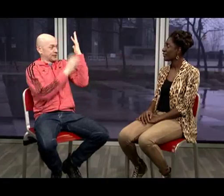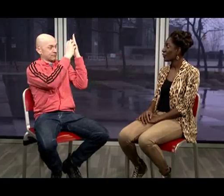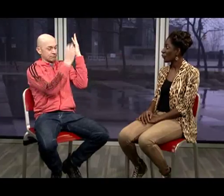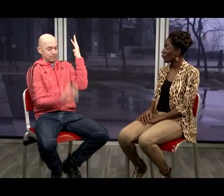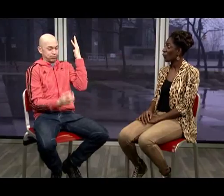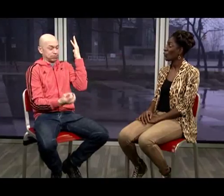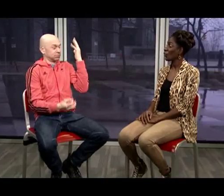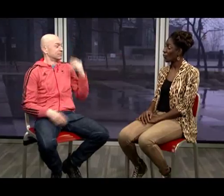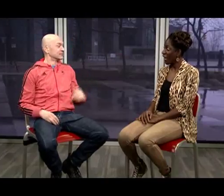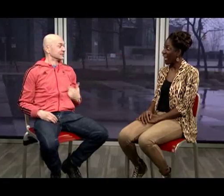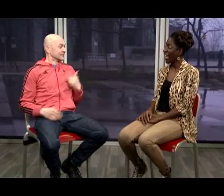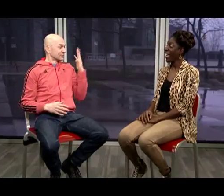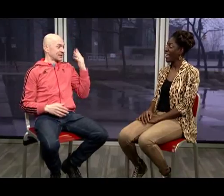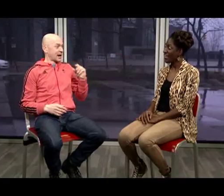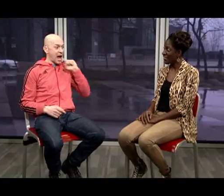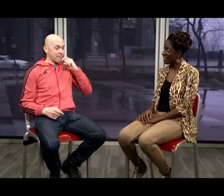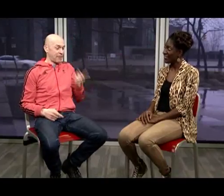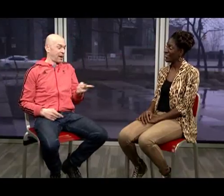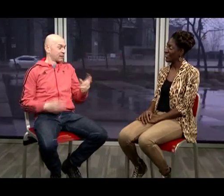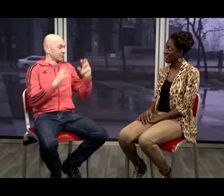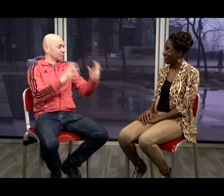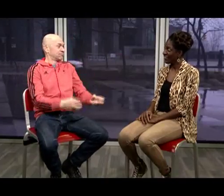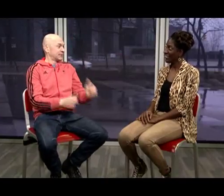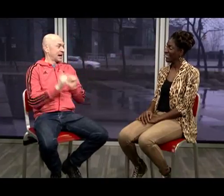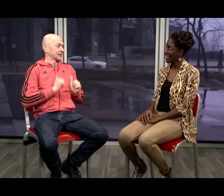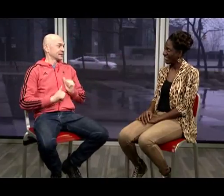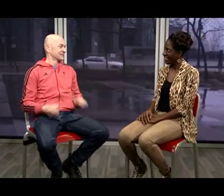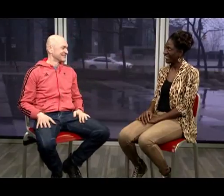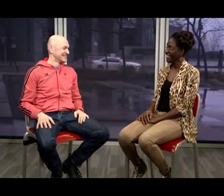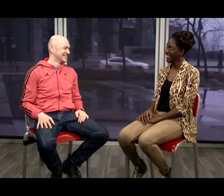So it seems to be, you know The fruit hasn't fallen far from the tree